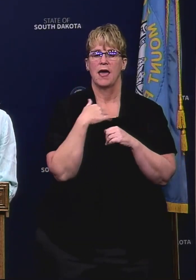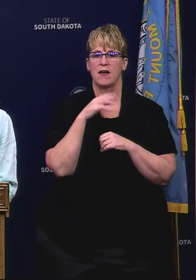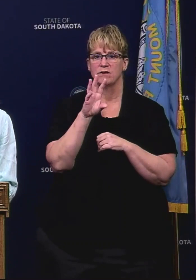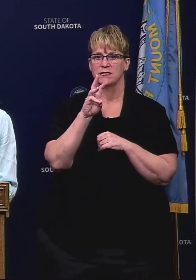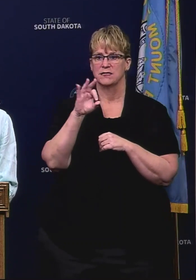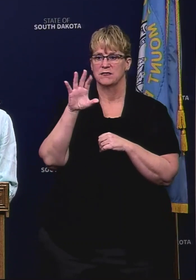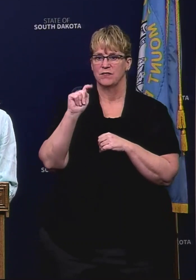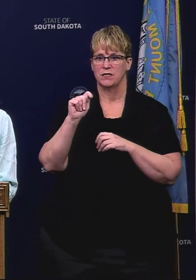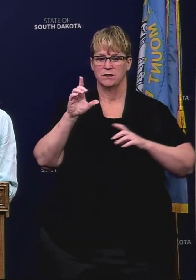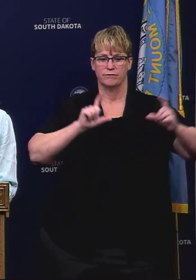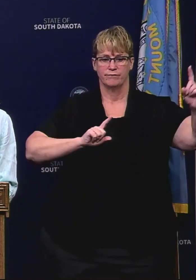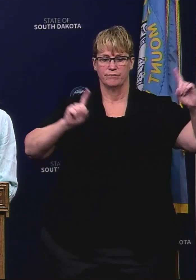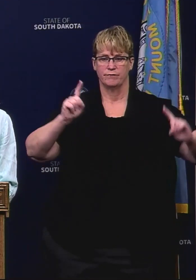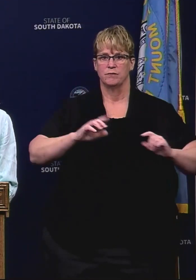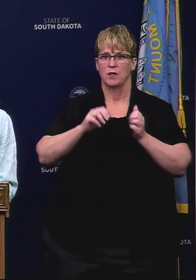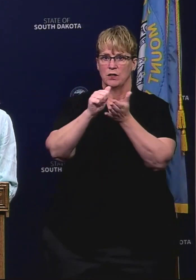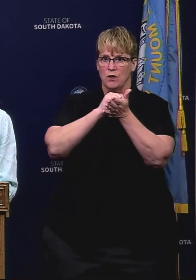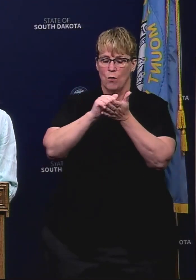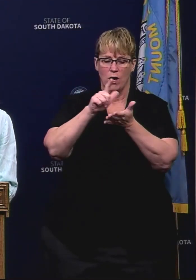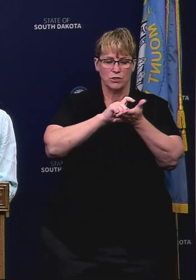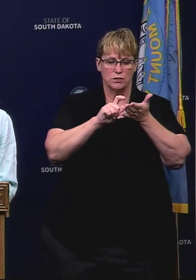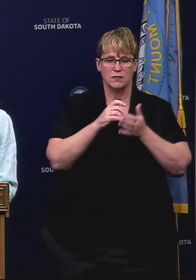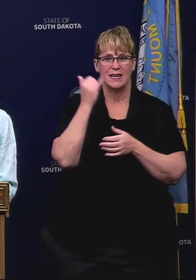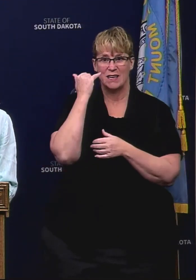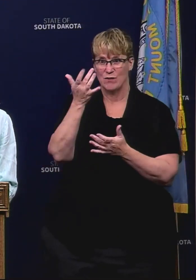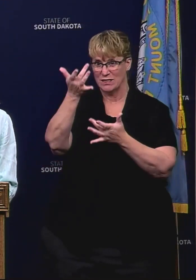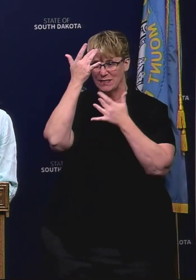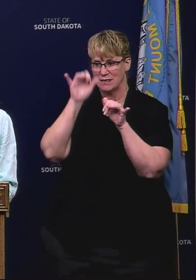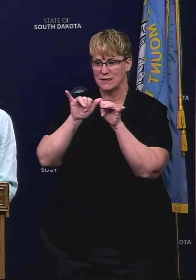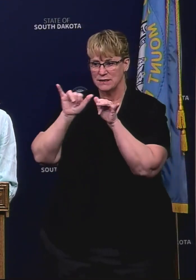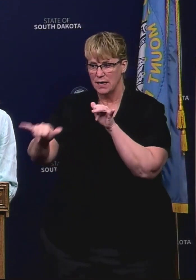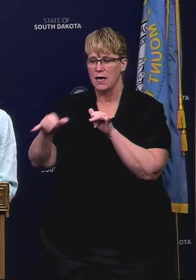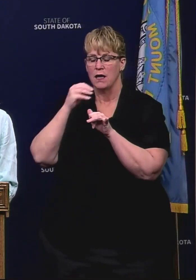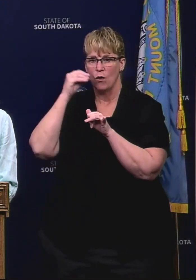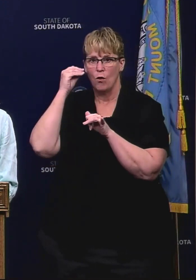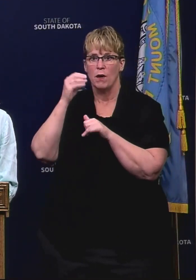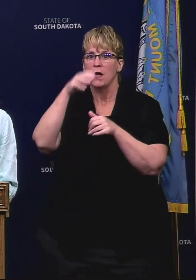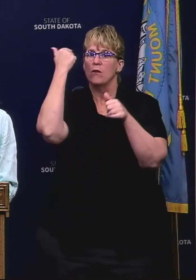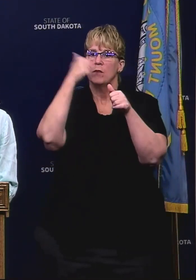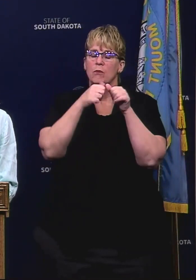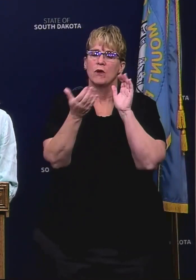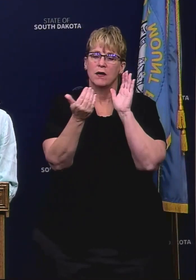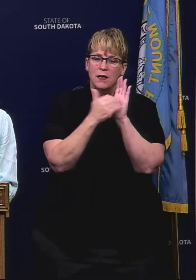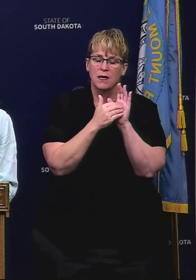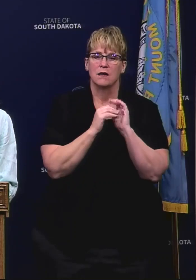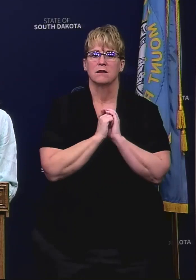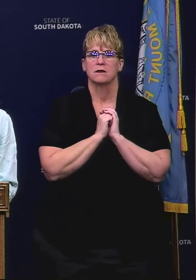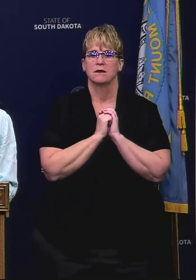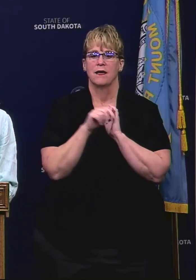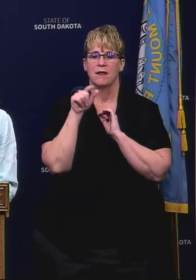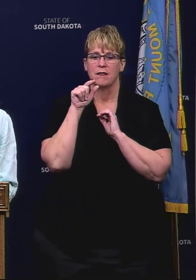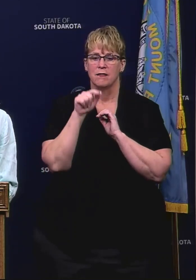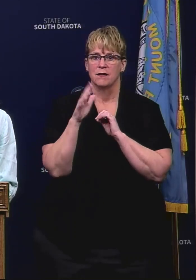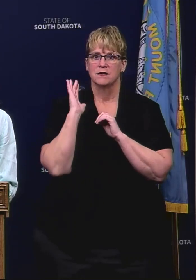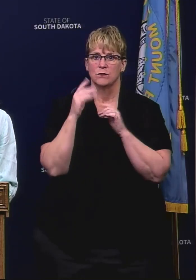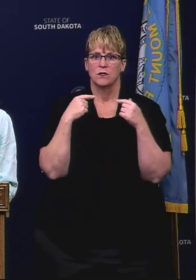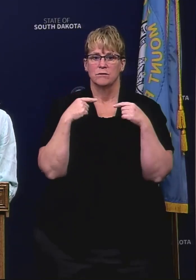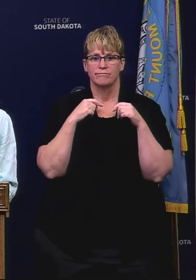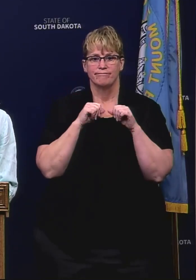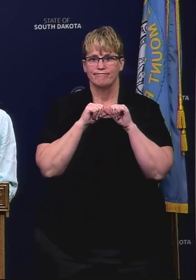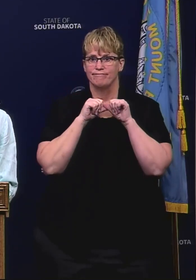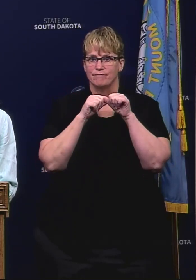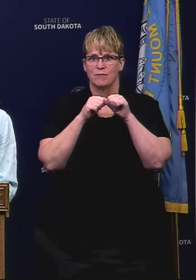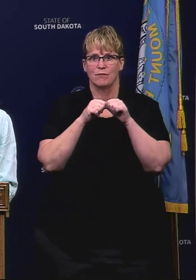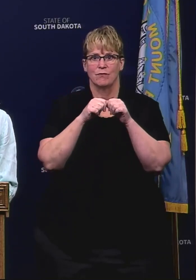distancing, to wash your hands, stay home when you're sick and to remember again that we're going to be doing this for many more weeks.